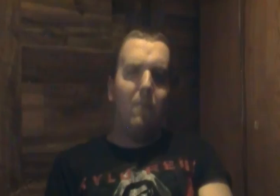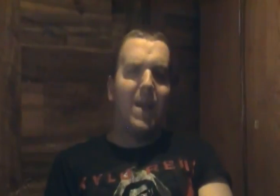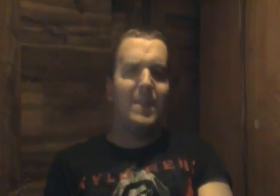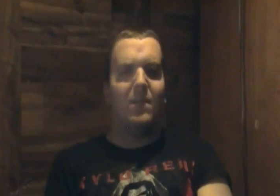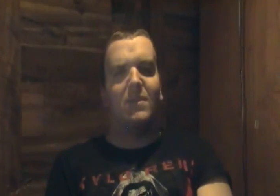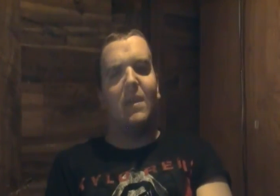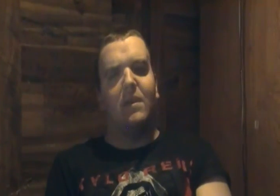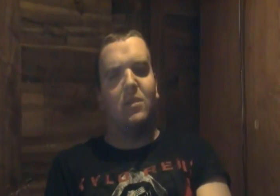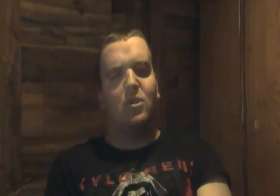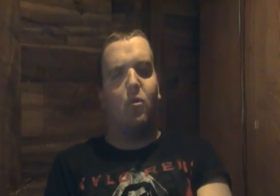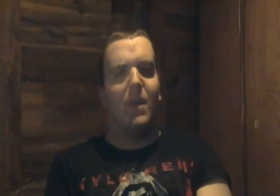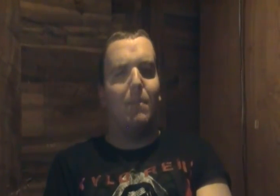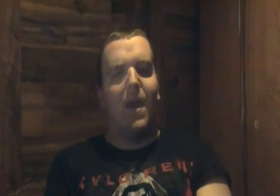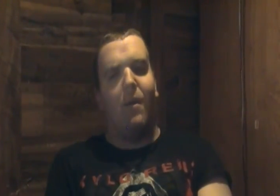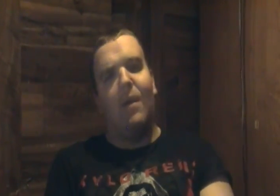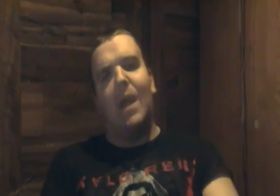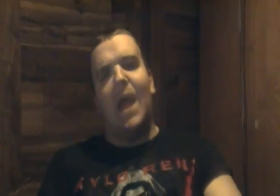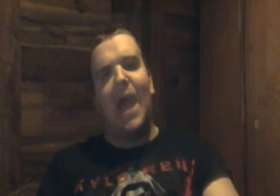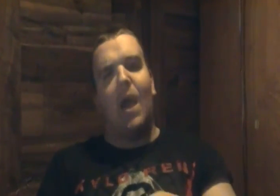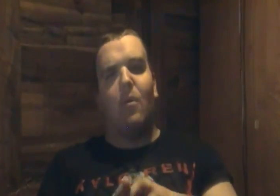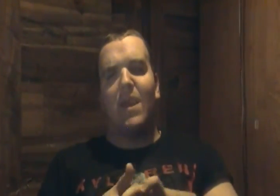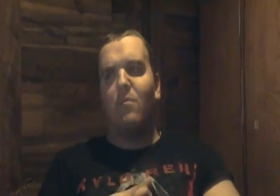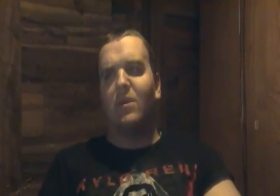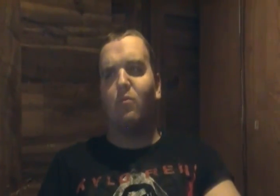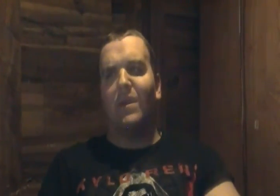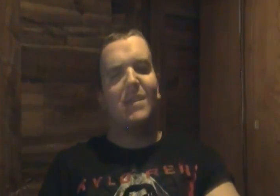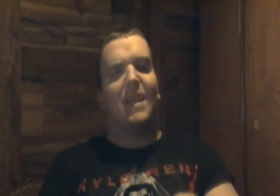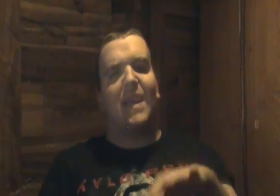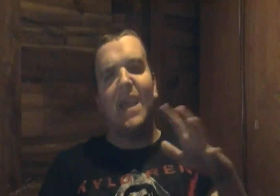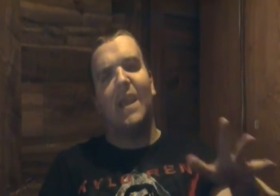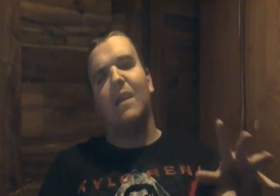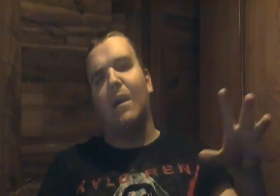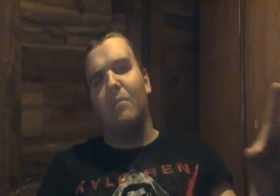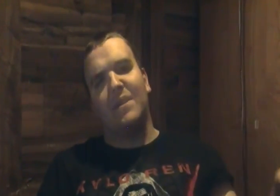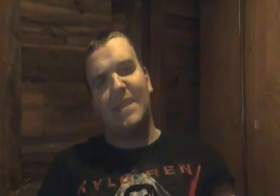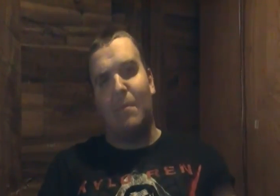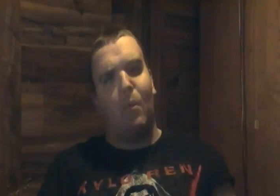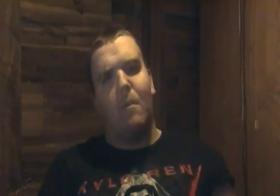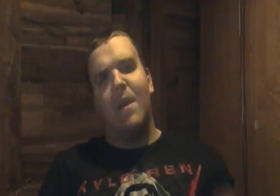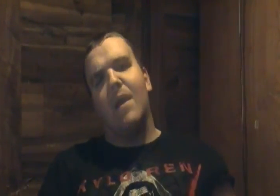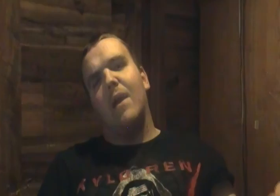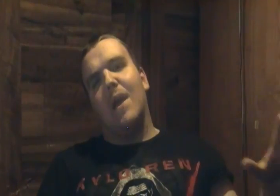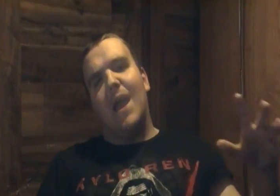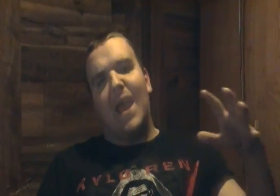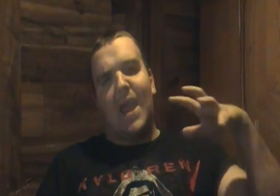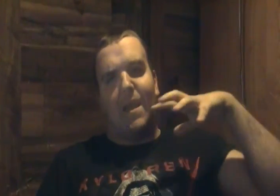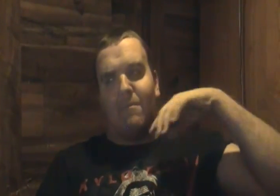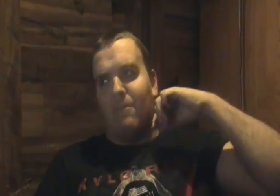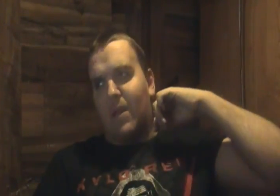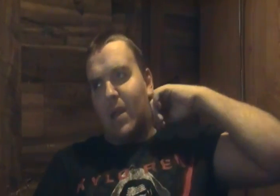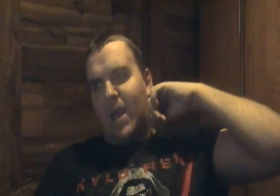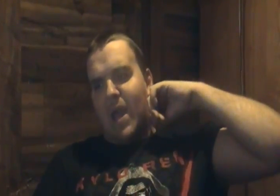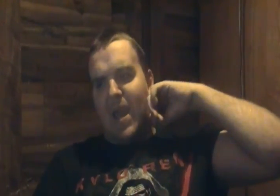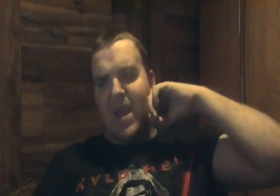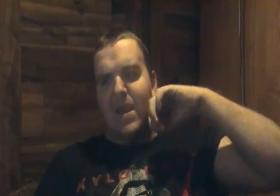Olmeg tells a story about how he was once the king of the temple and he